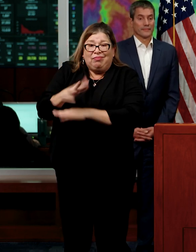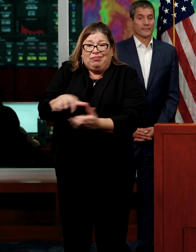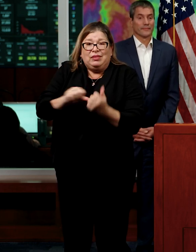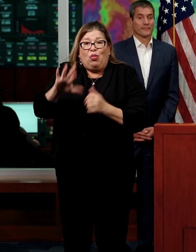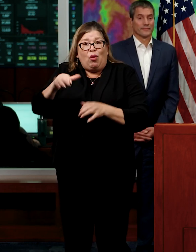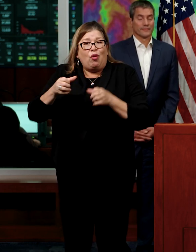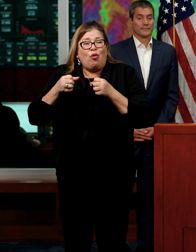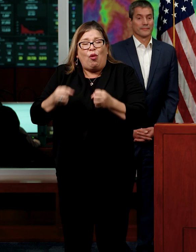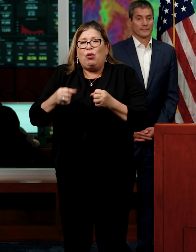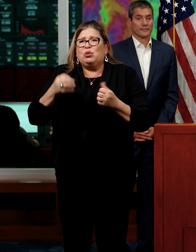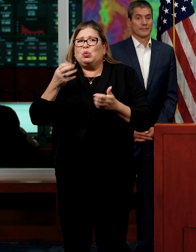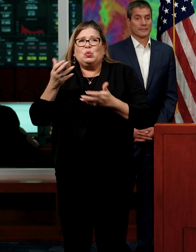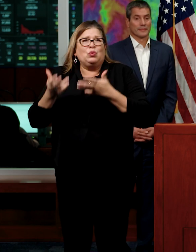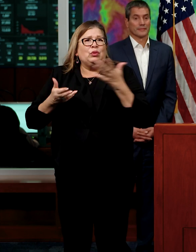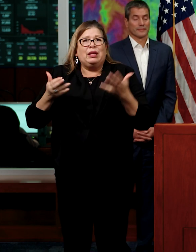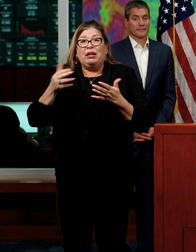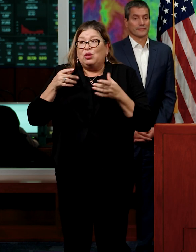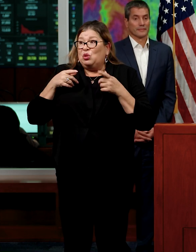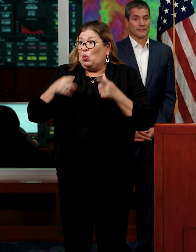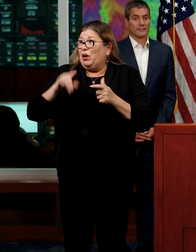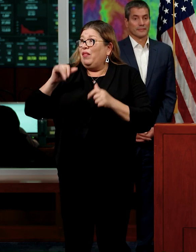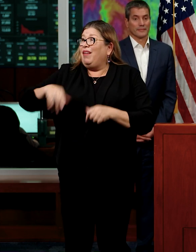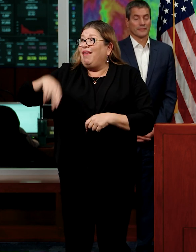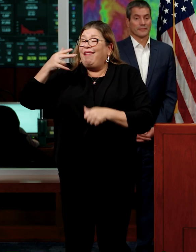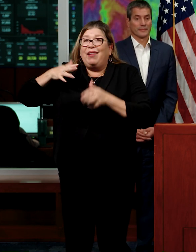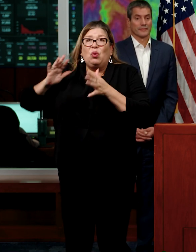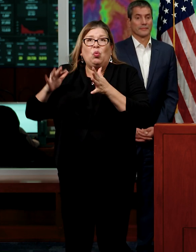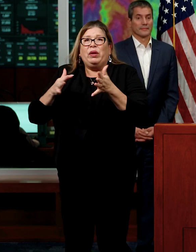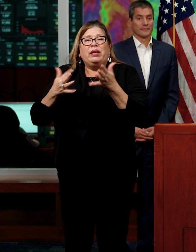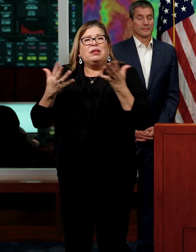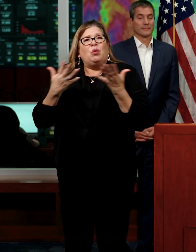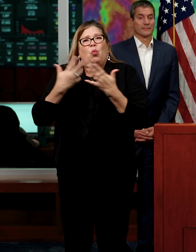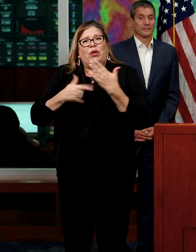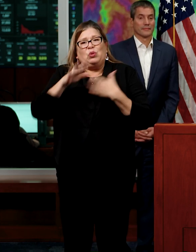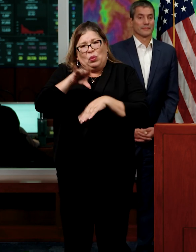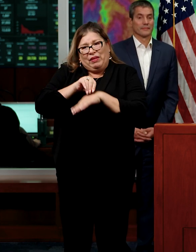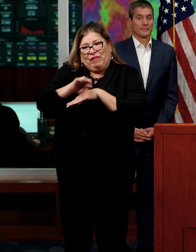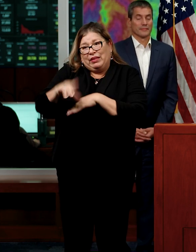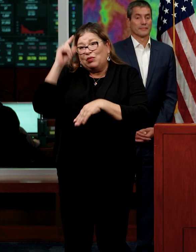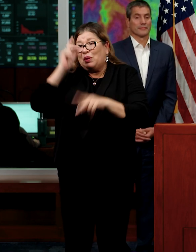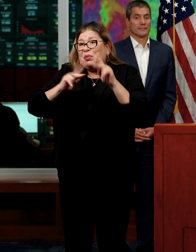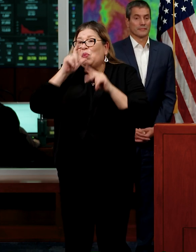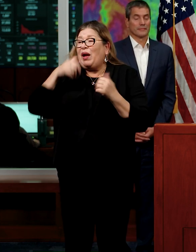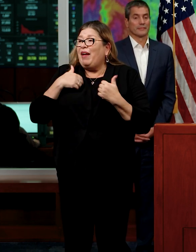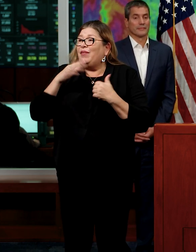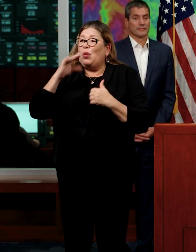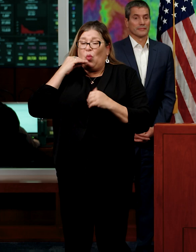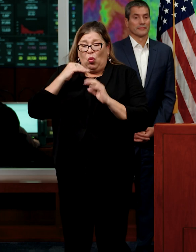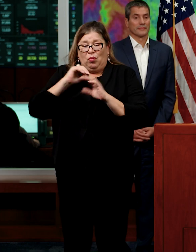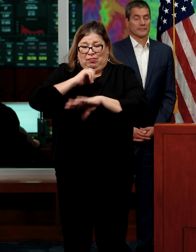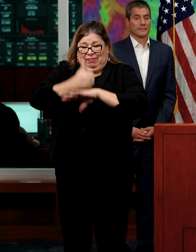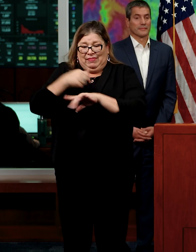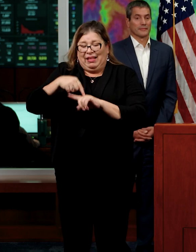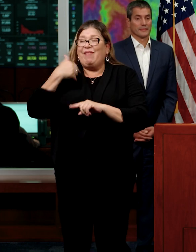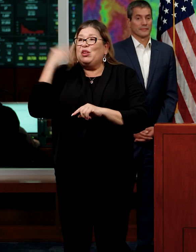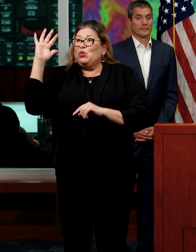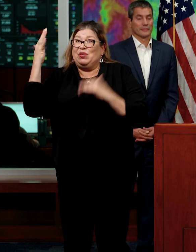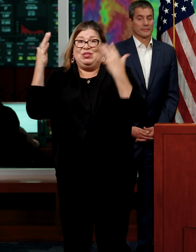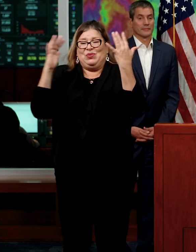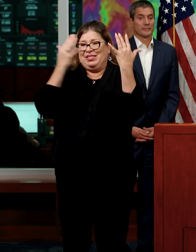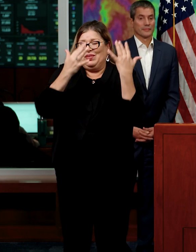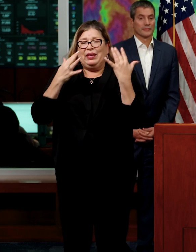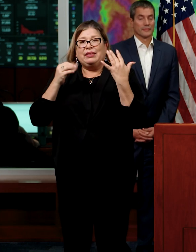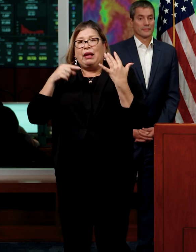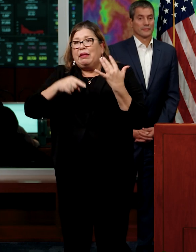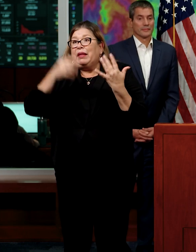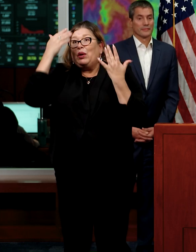at what point during this high wind event, what advice do you have for people who have, like, these big trees in their homes and they may not be aware